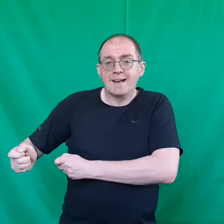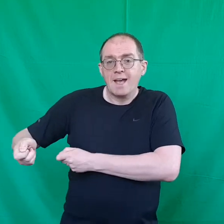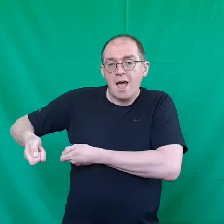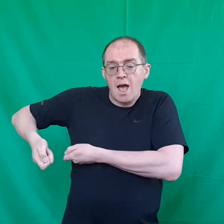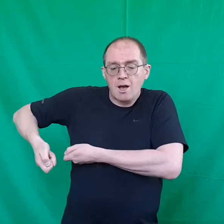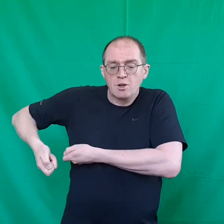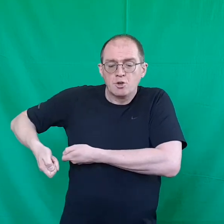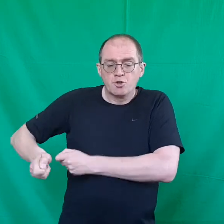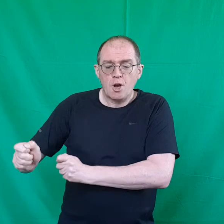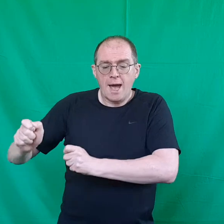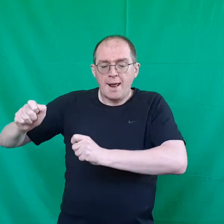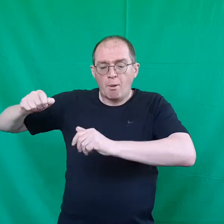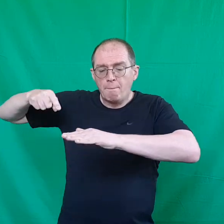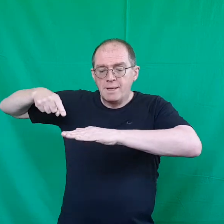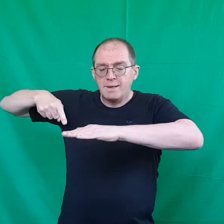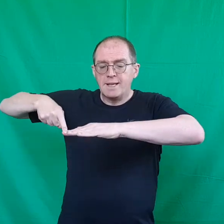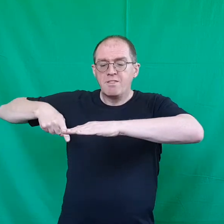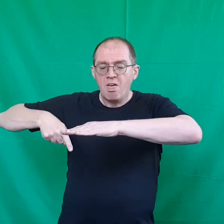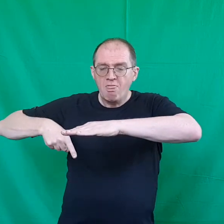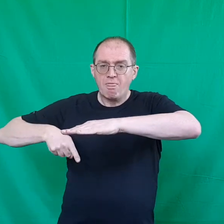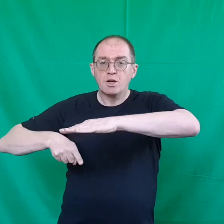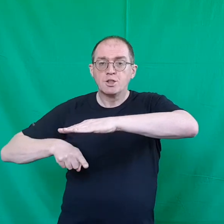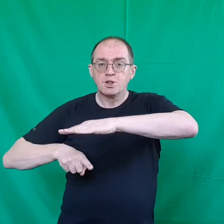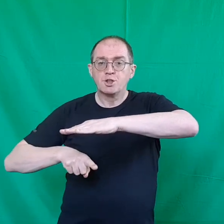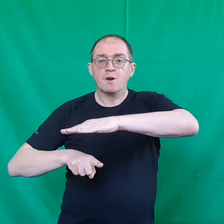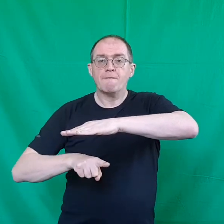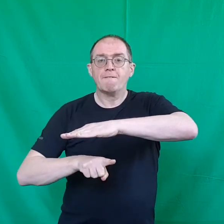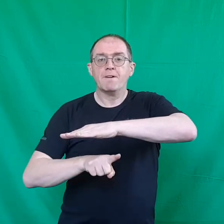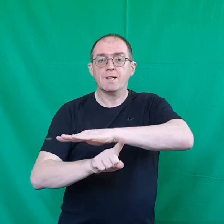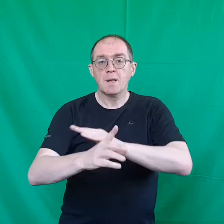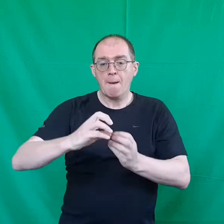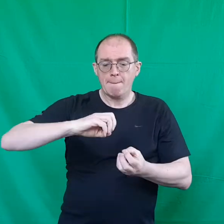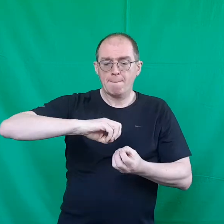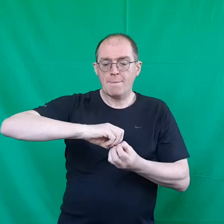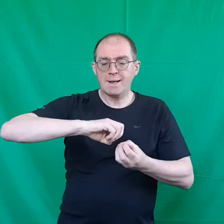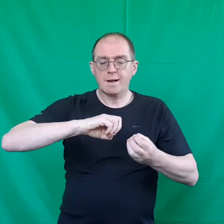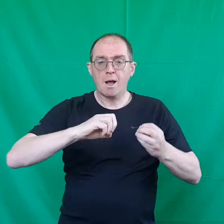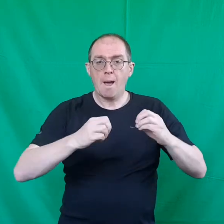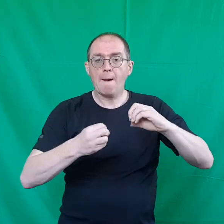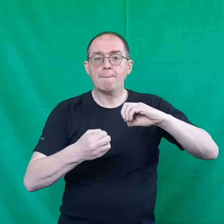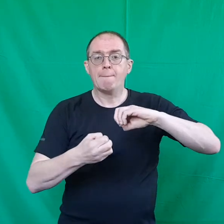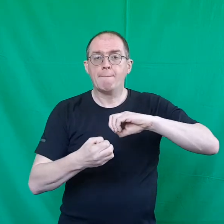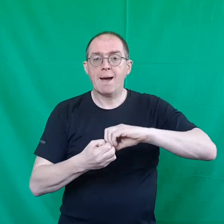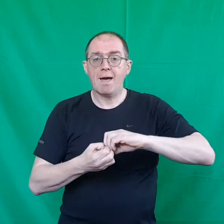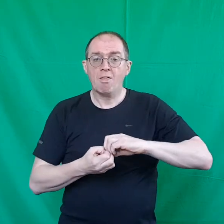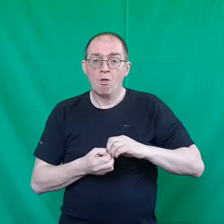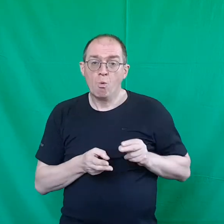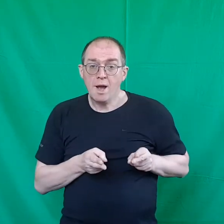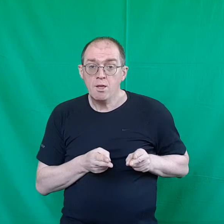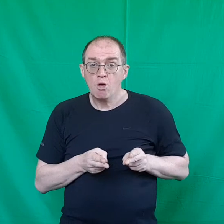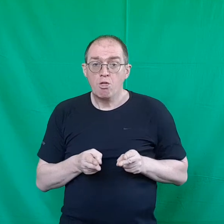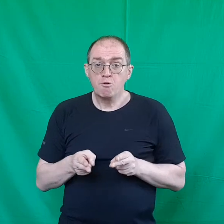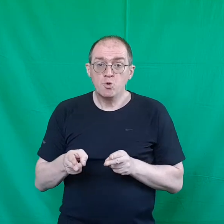a channel beneath the surface make a pathway through